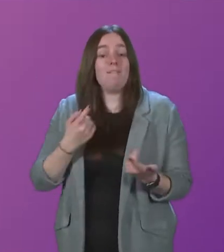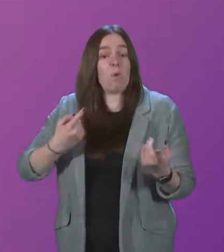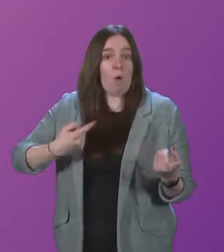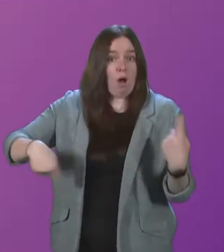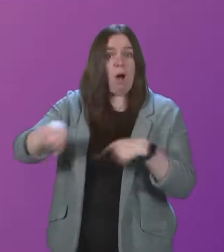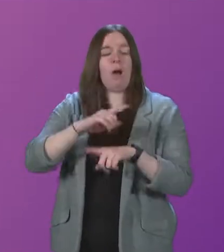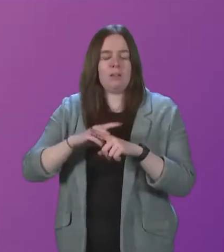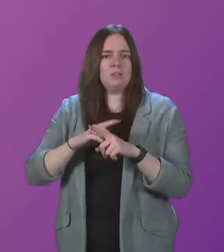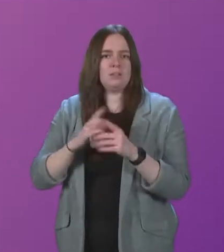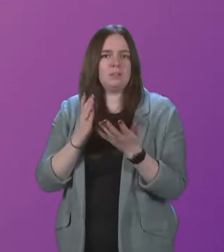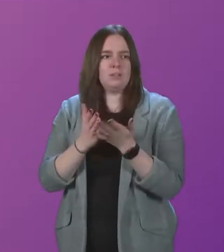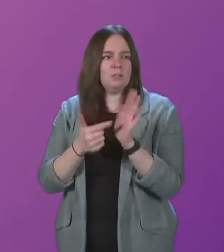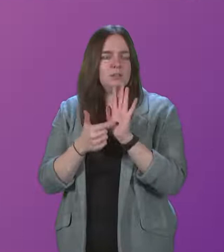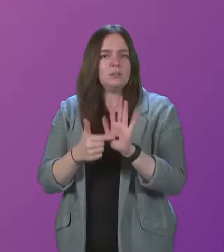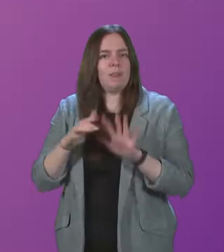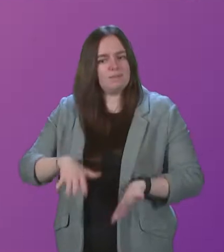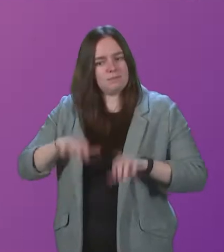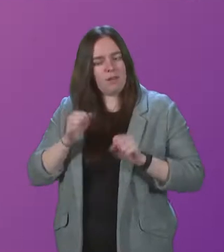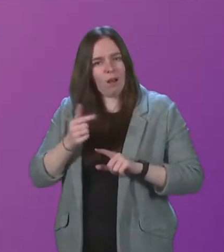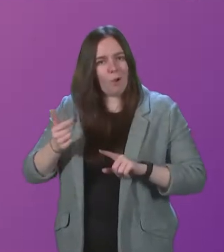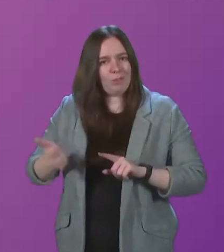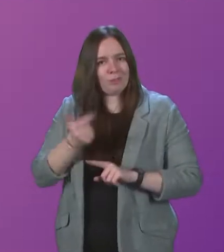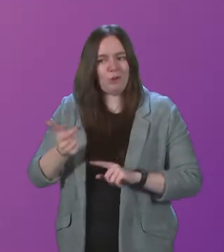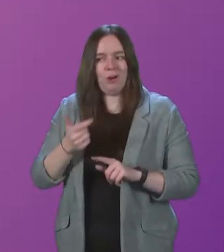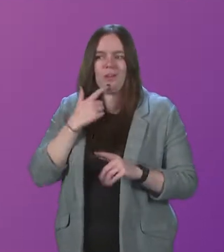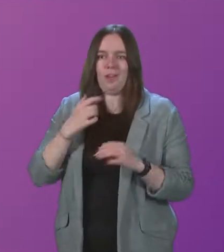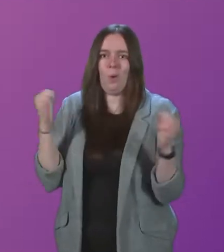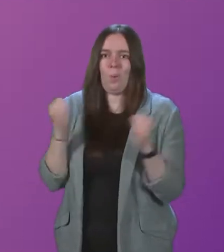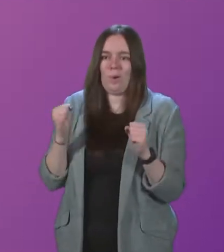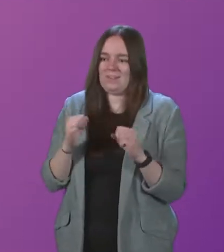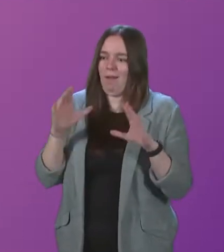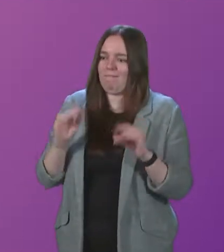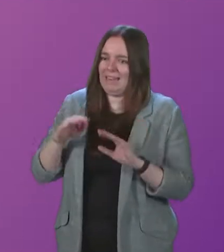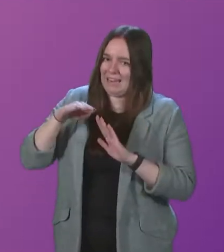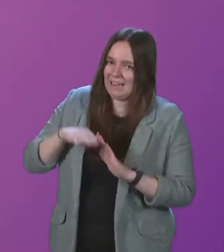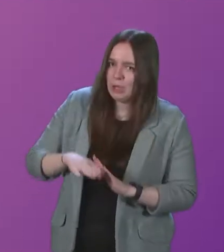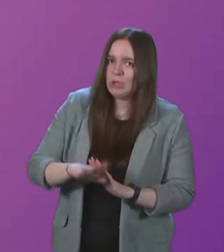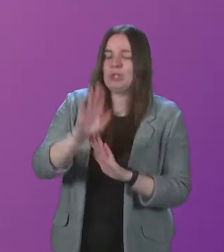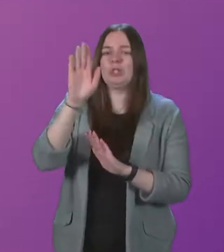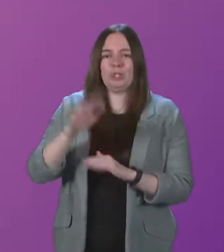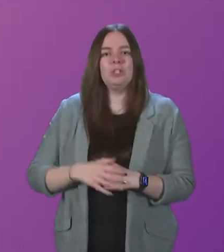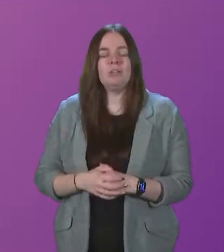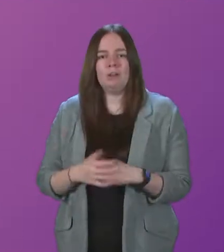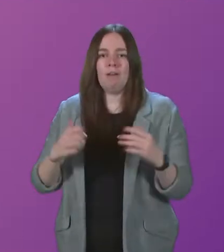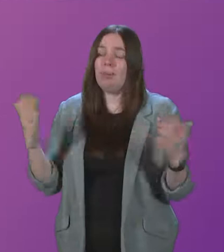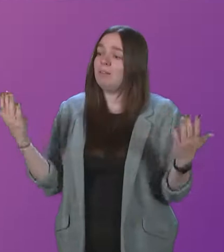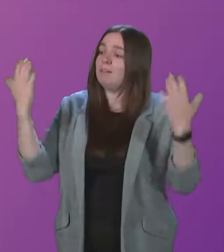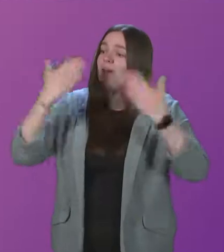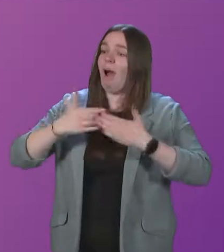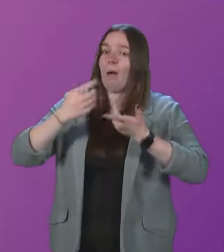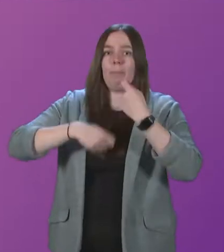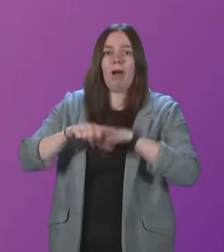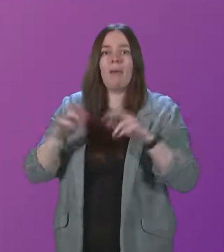a symbol of the start of our journey out of winter starting. The darkness starts to get